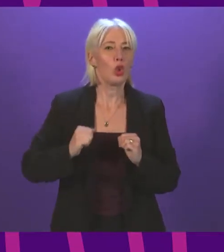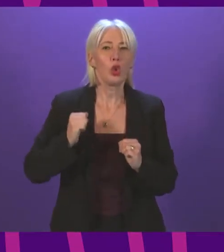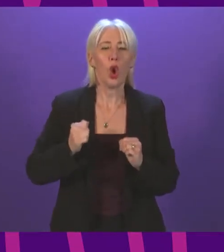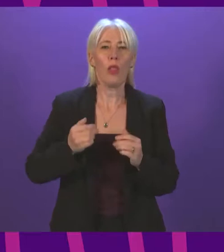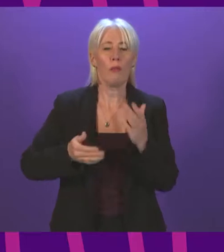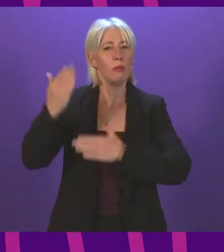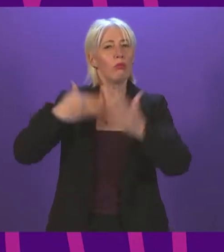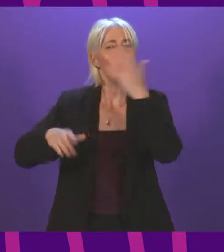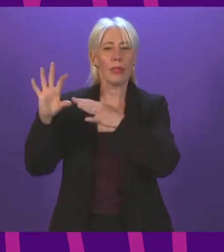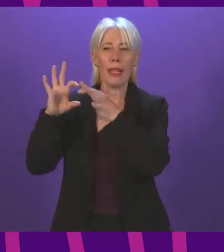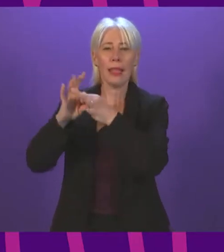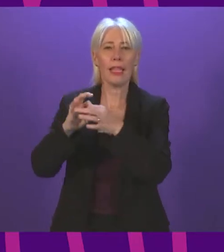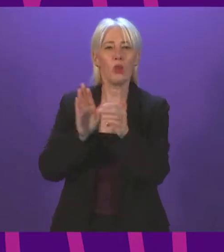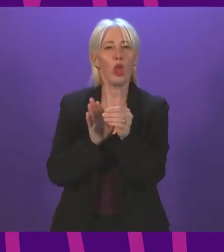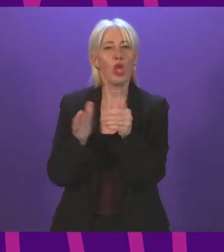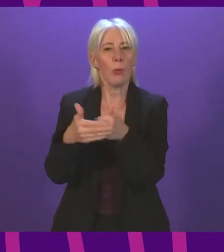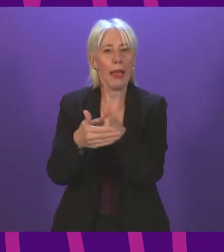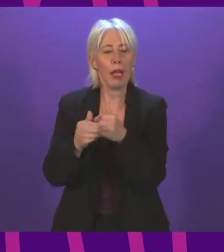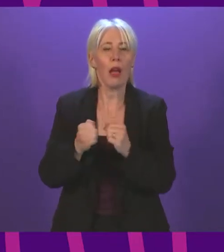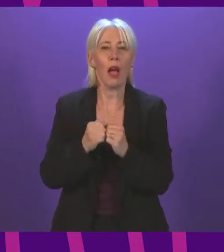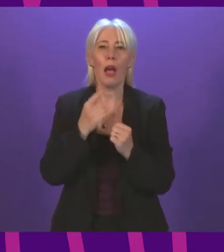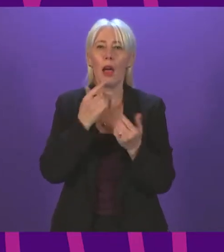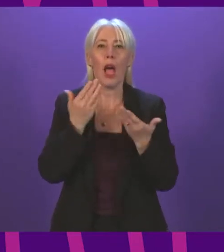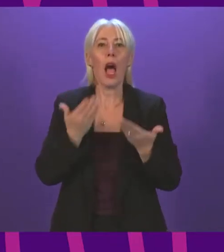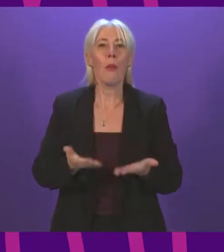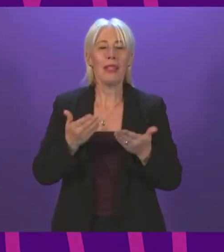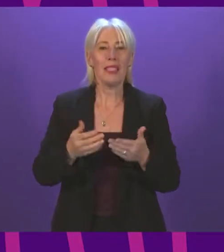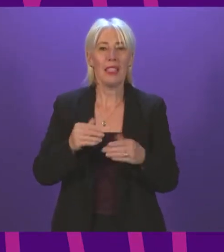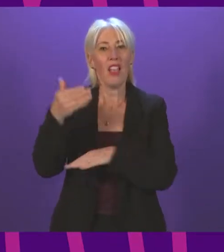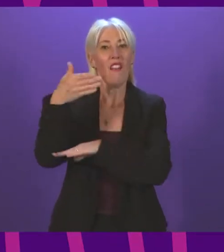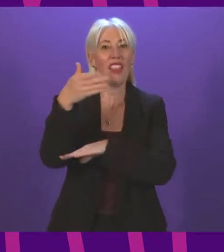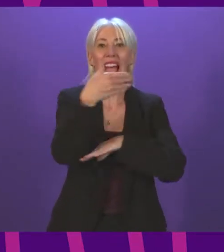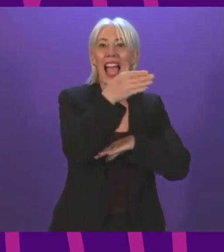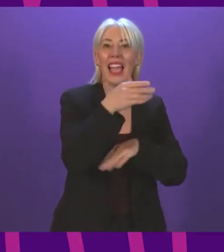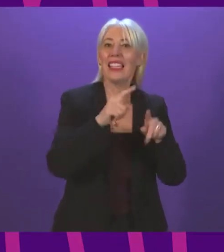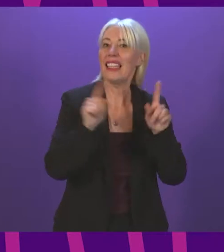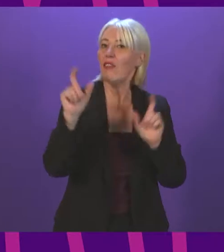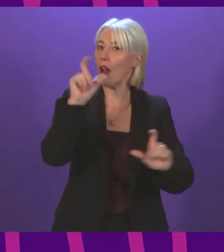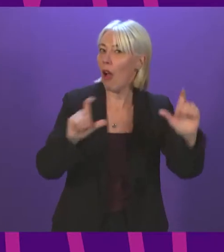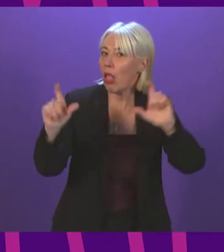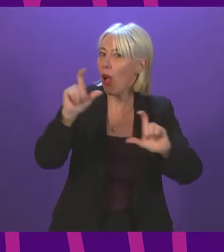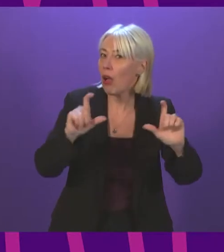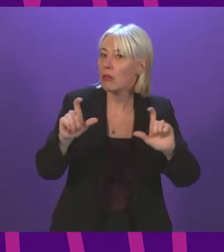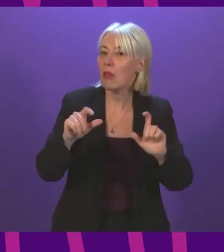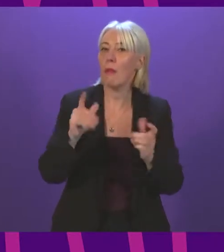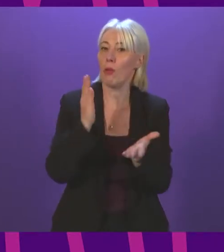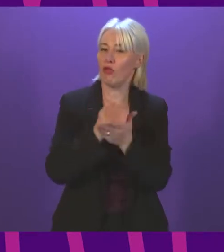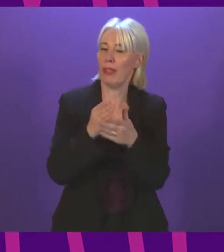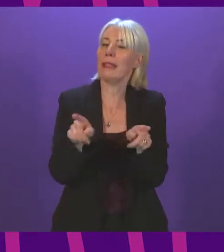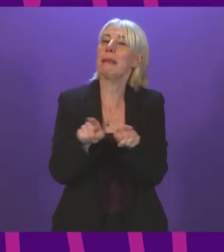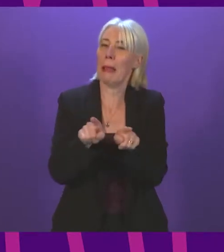Jamaica, but today our flags have different colours, but are the same.